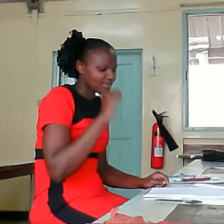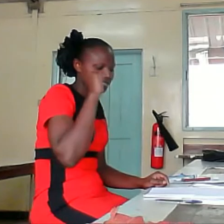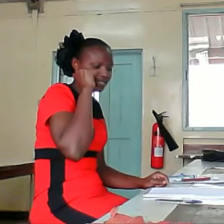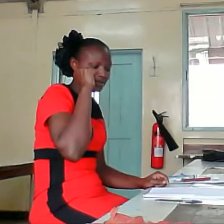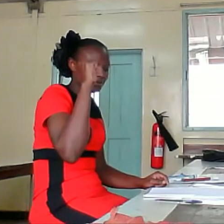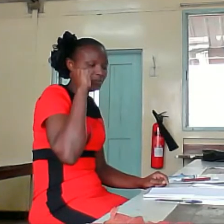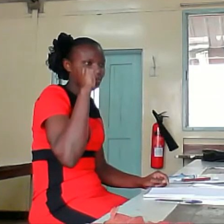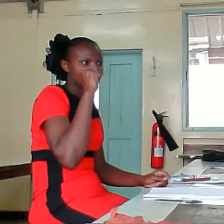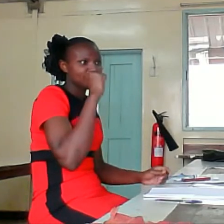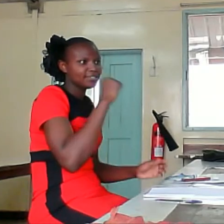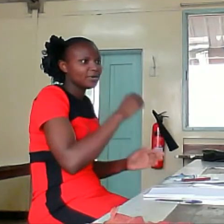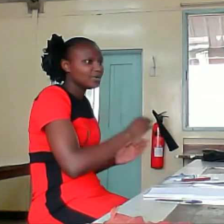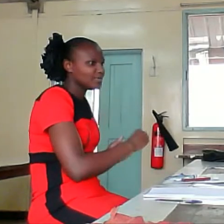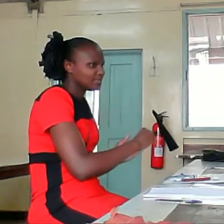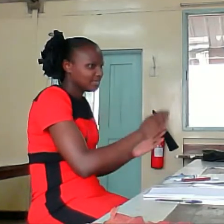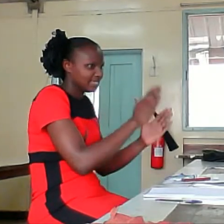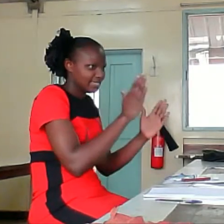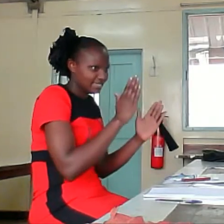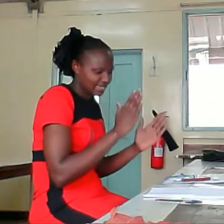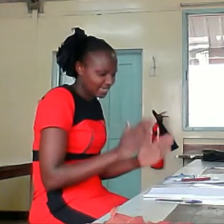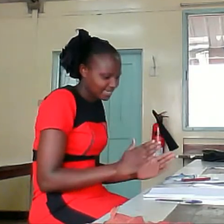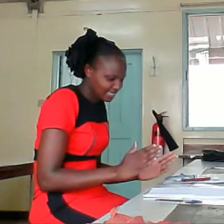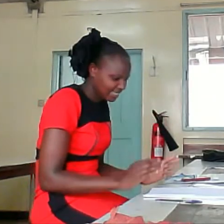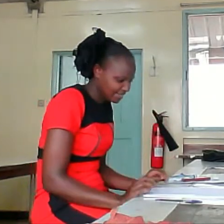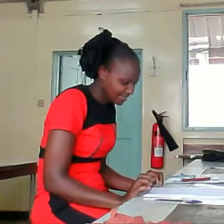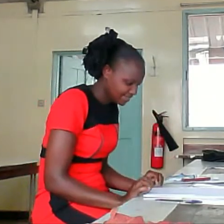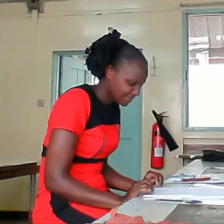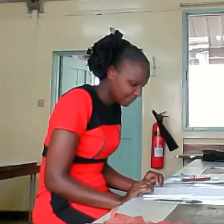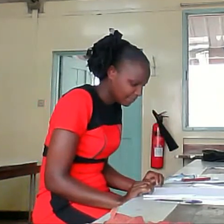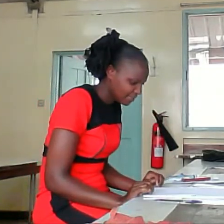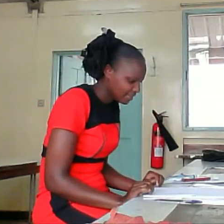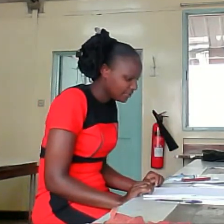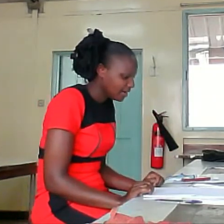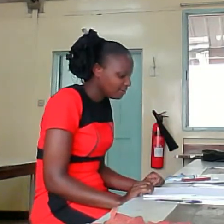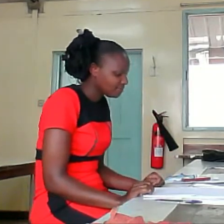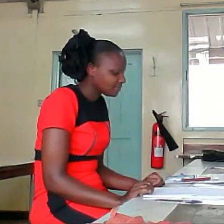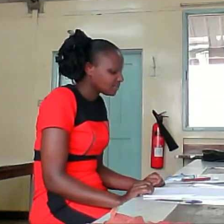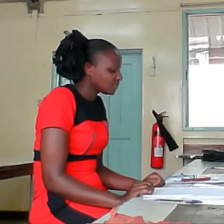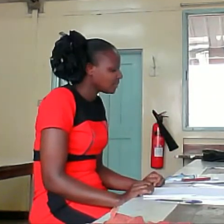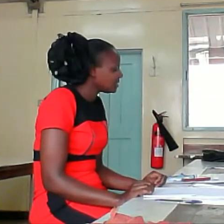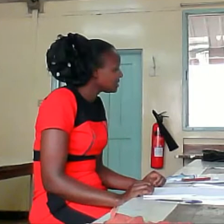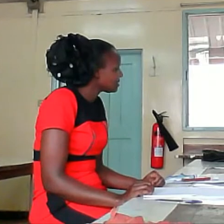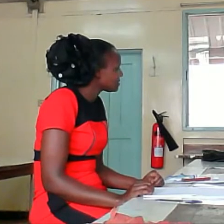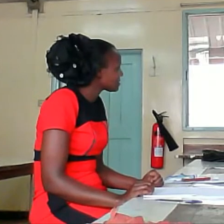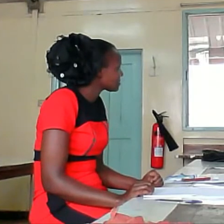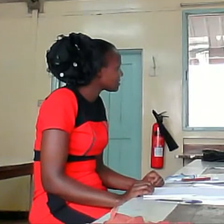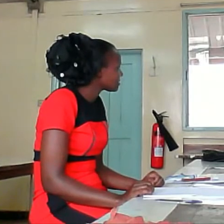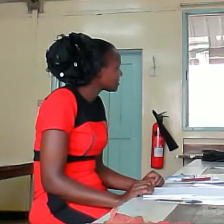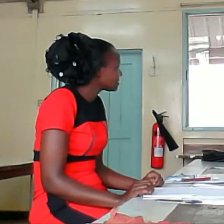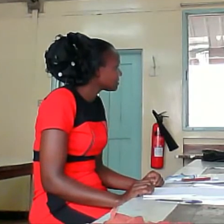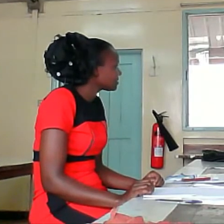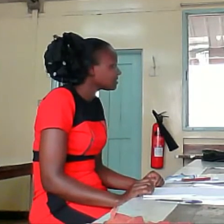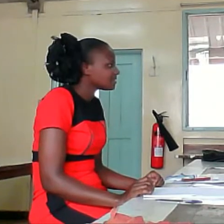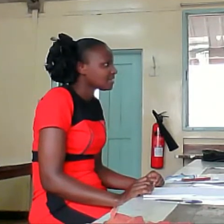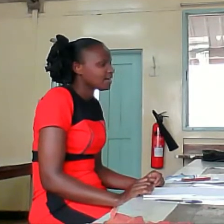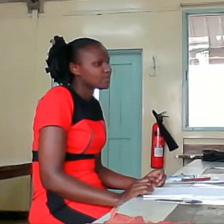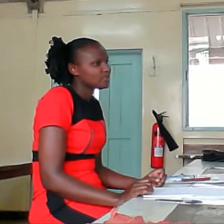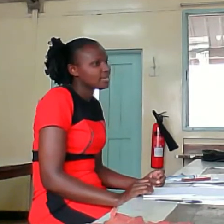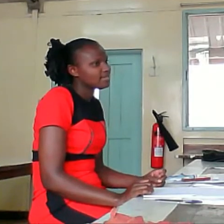it's political. Leaders. Then we have social distance. What do you say?